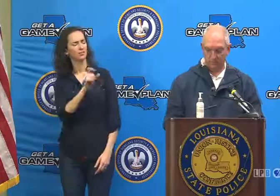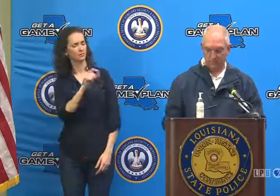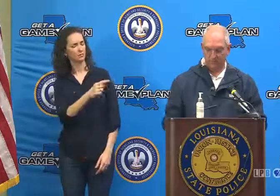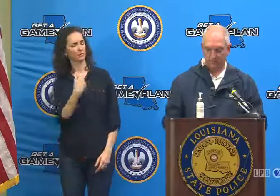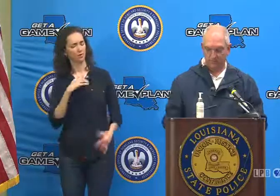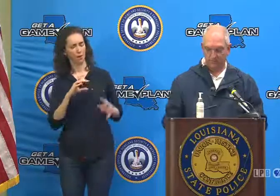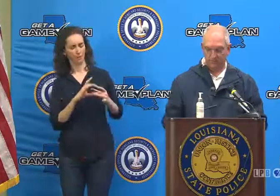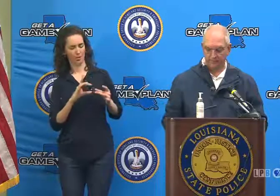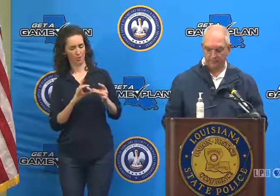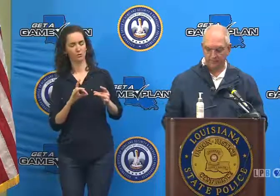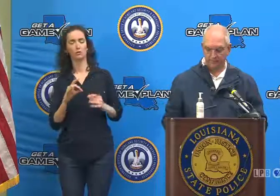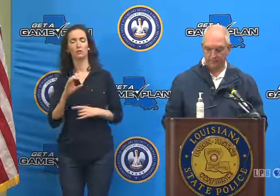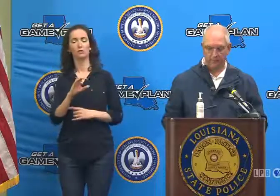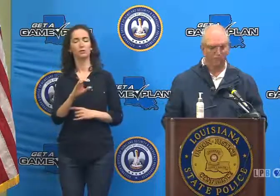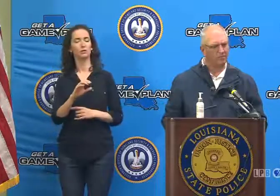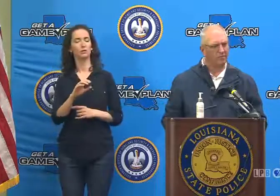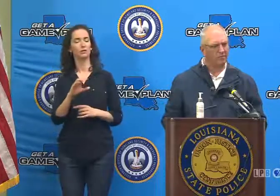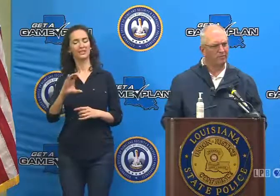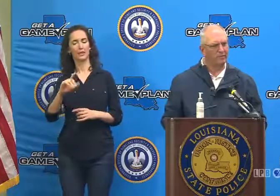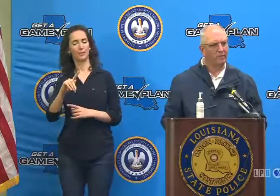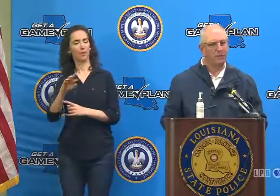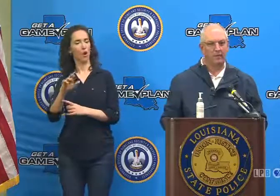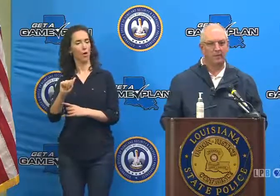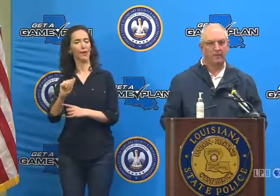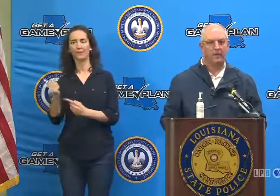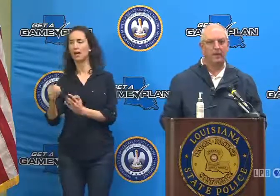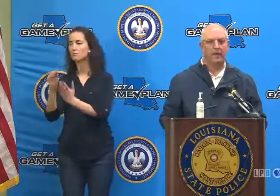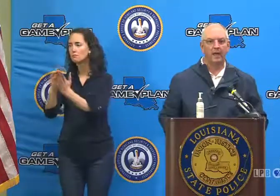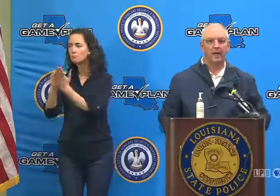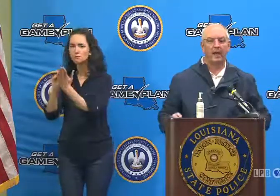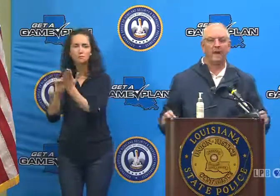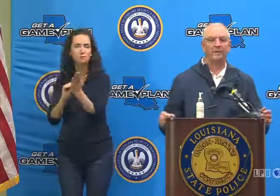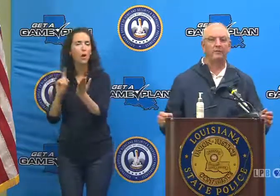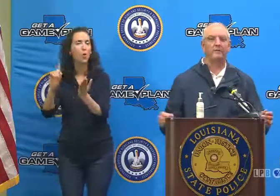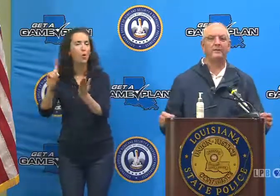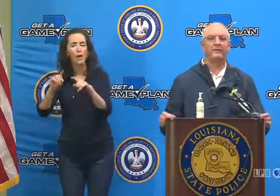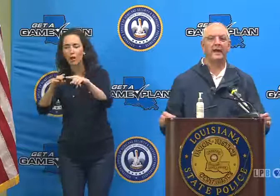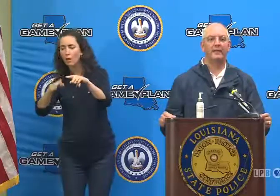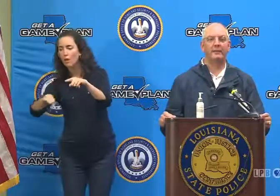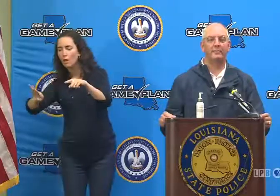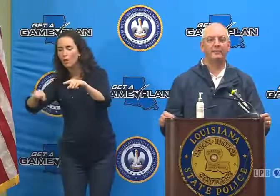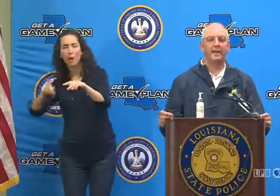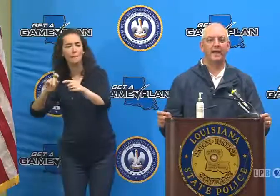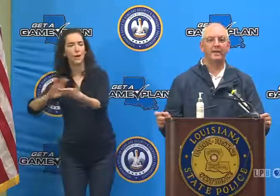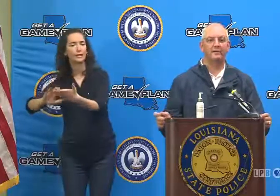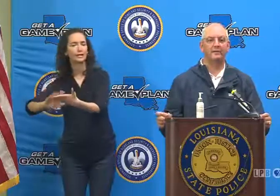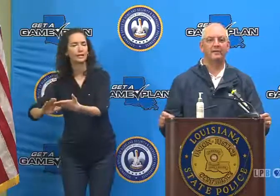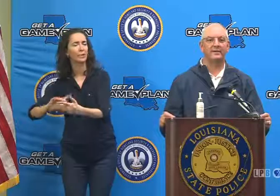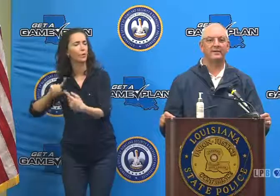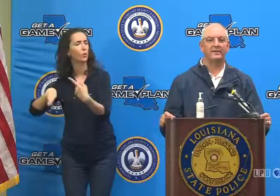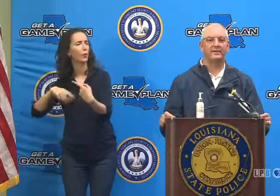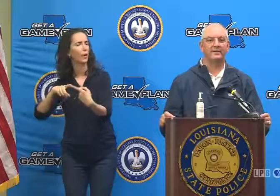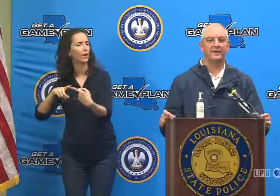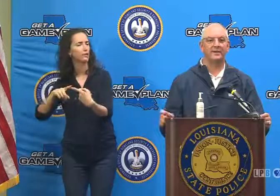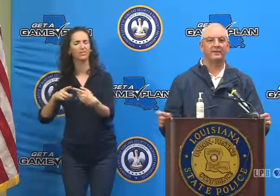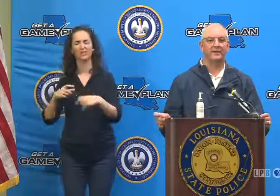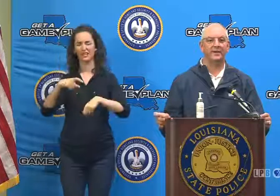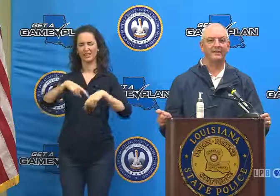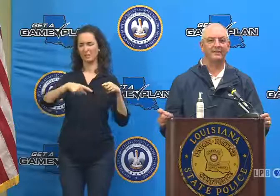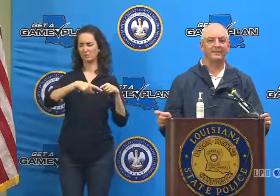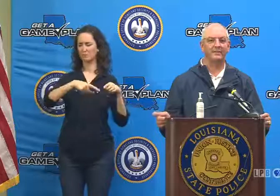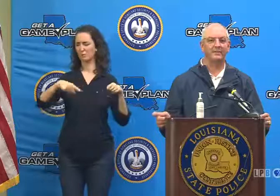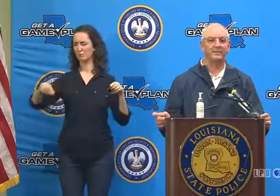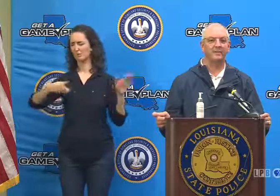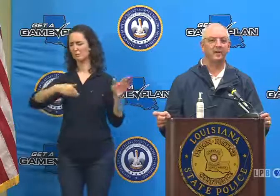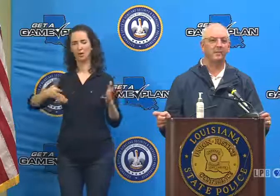the plan like on that? Yeah. Well, I'm going to ask either John Long